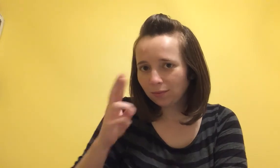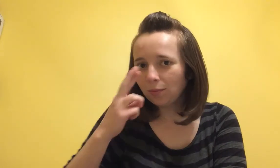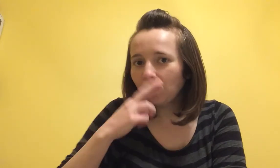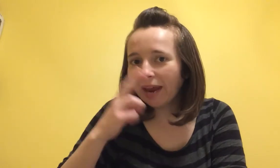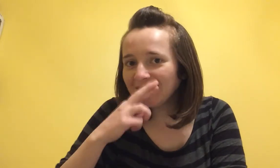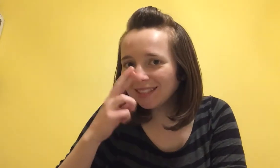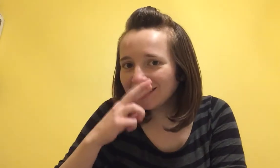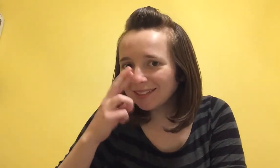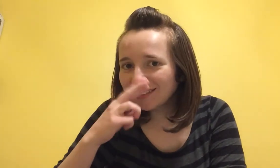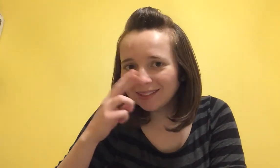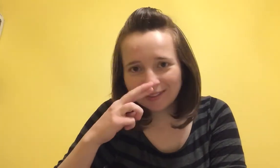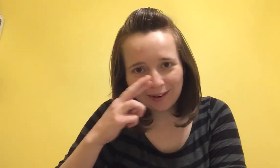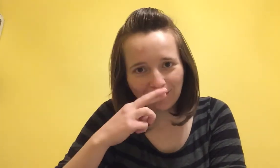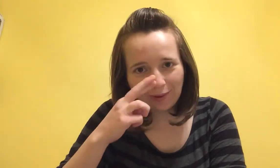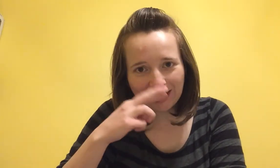Rat. Rat.